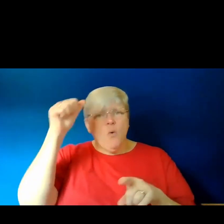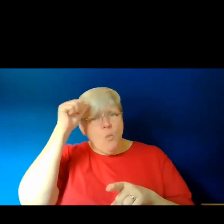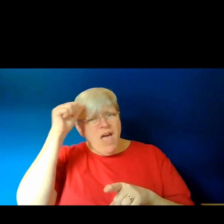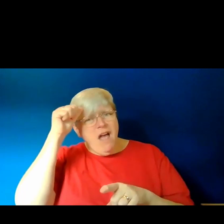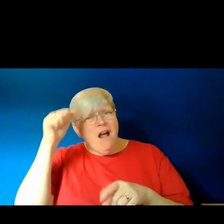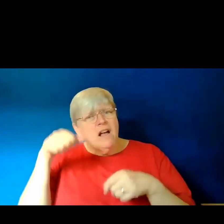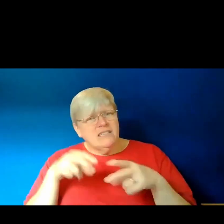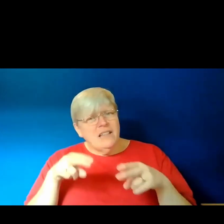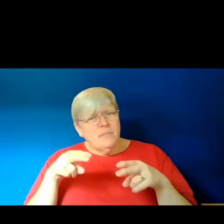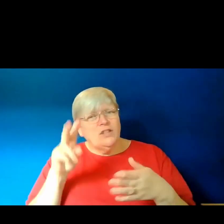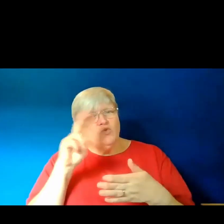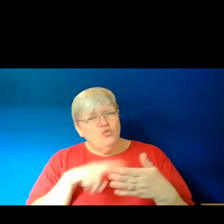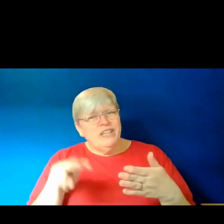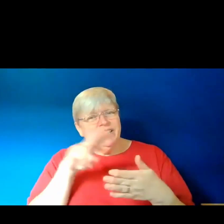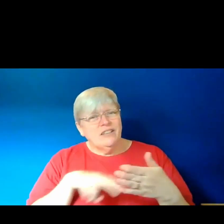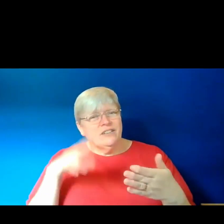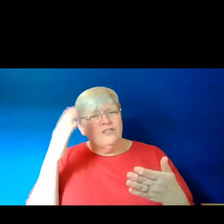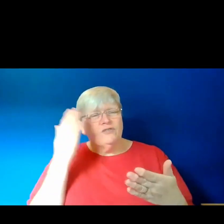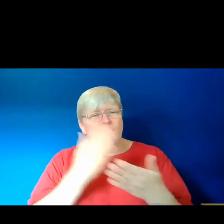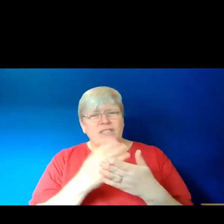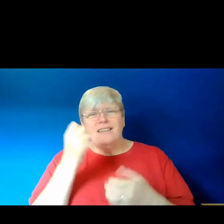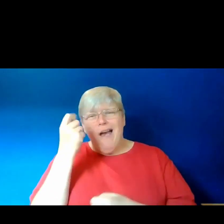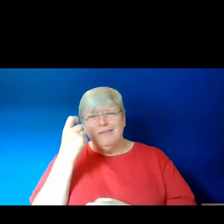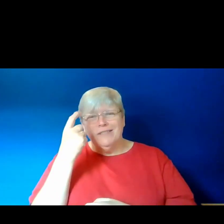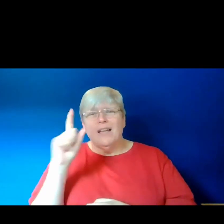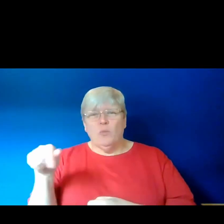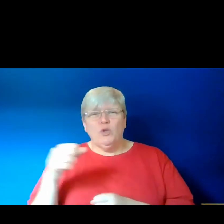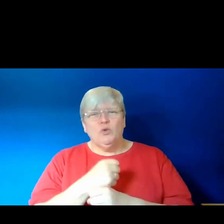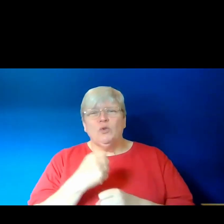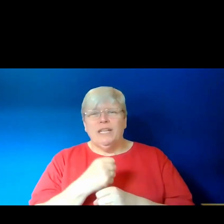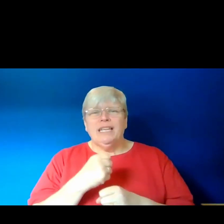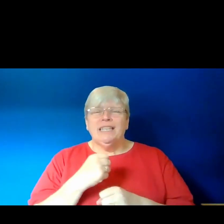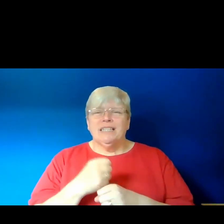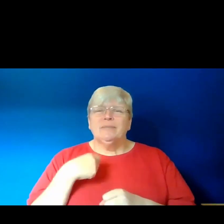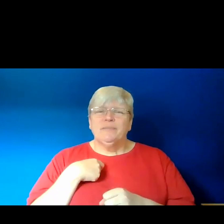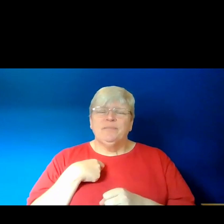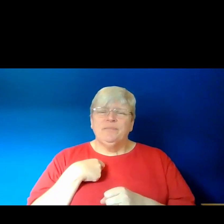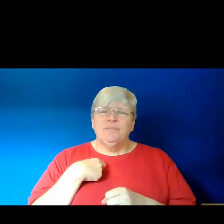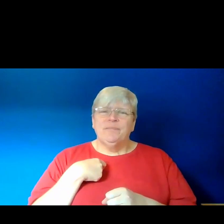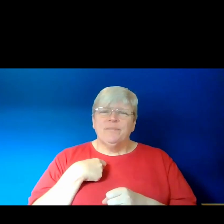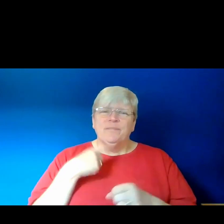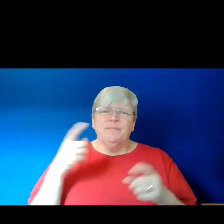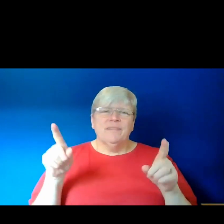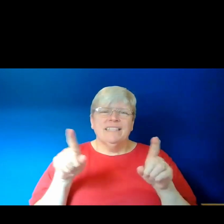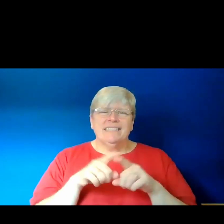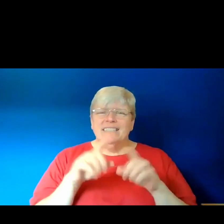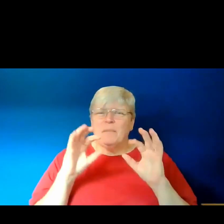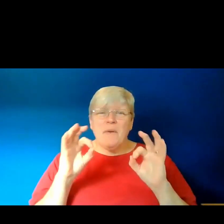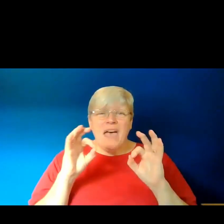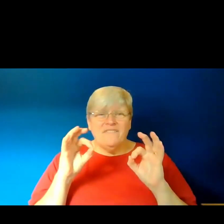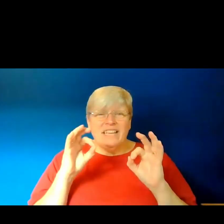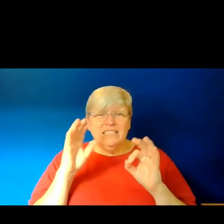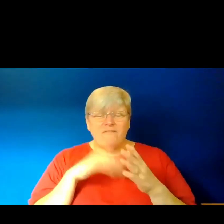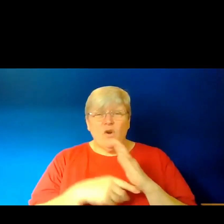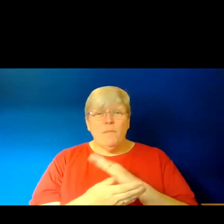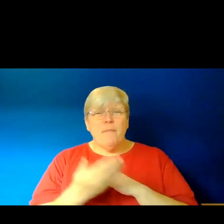readers really kind of understand what you're doing and you understand that this isn't a kind of perfect mirror of the past.